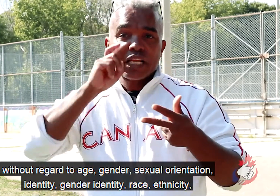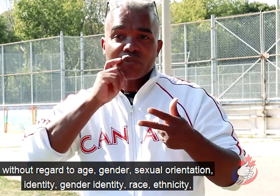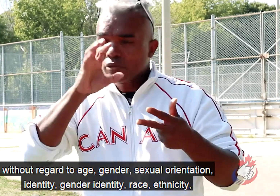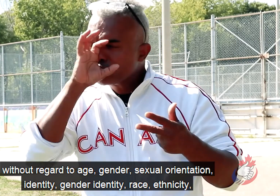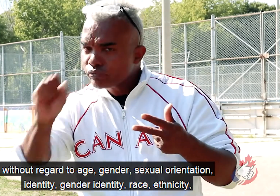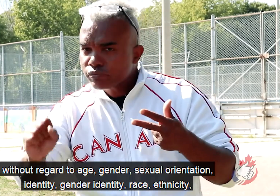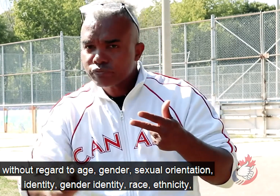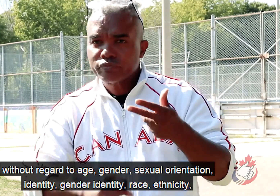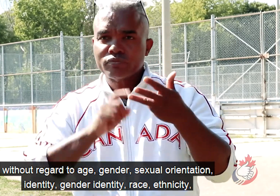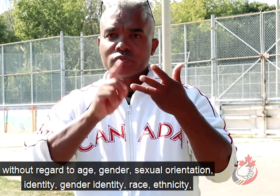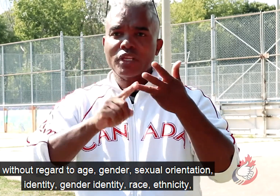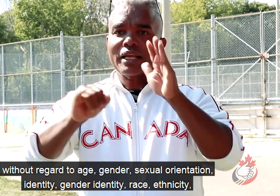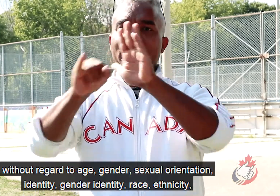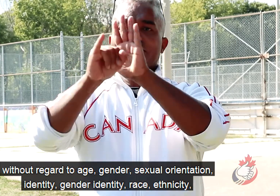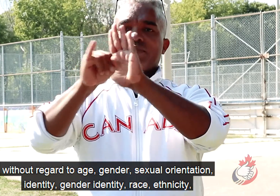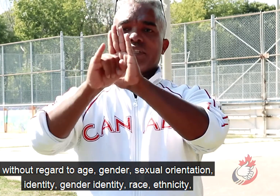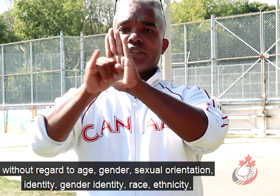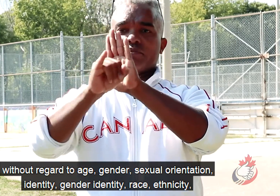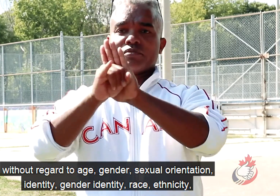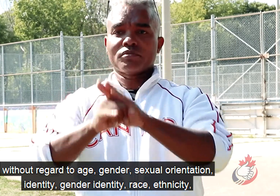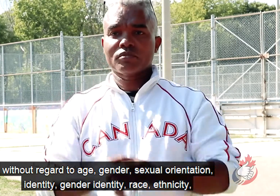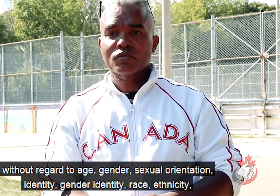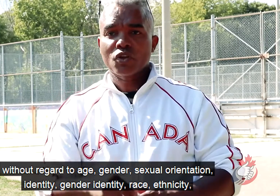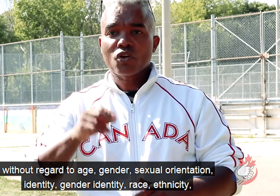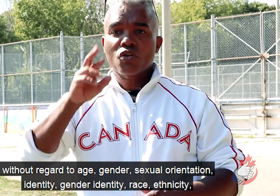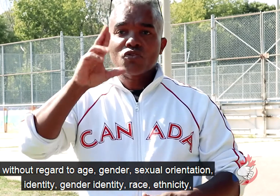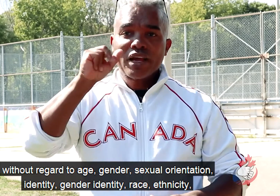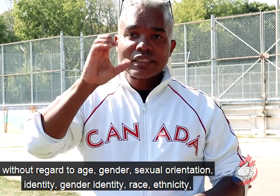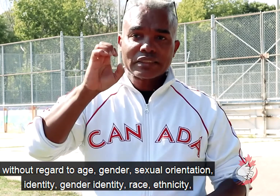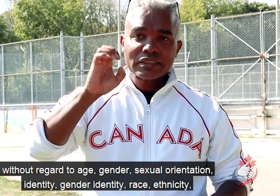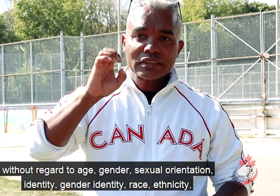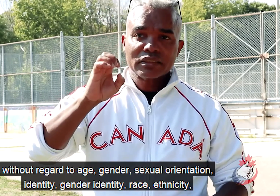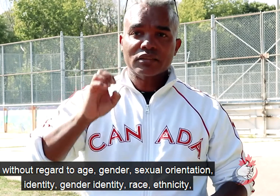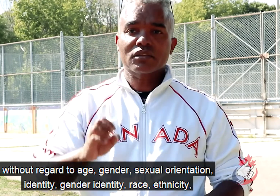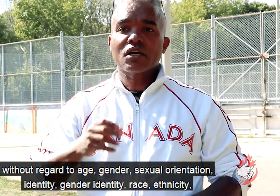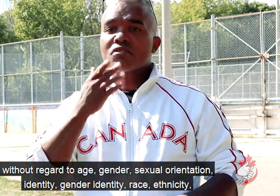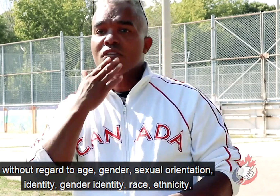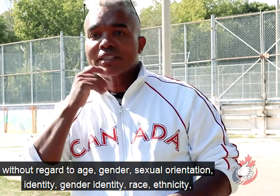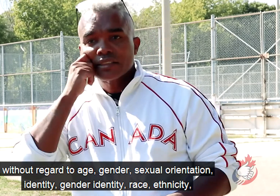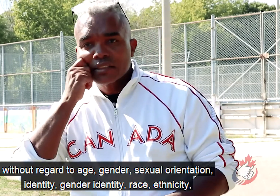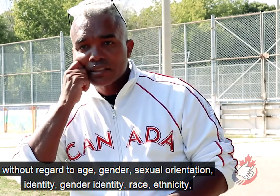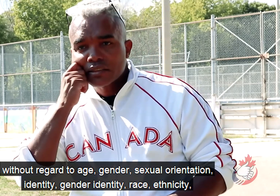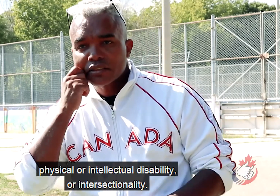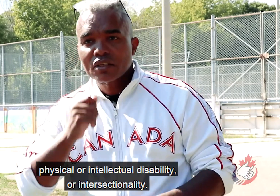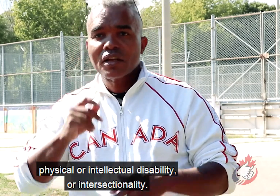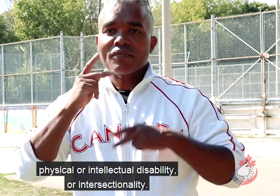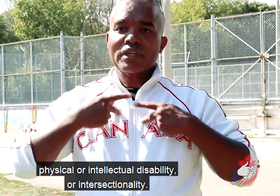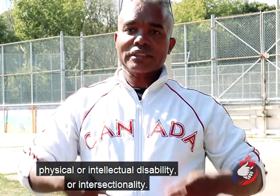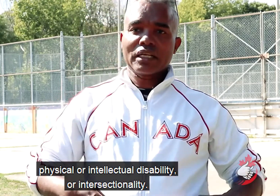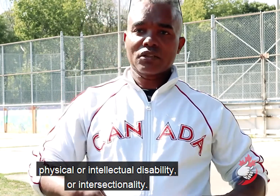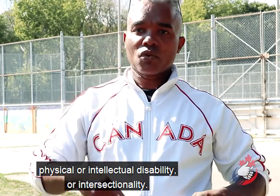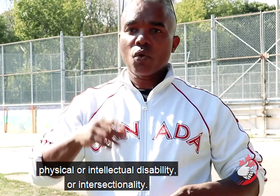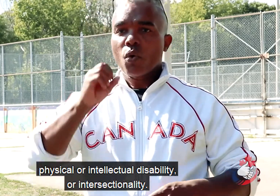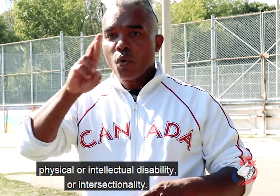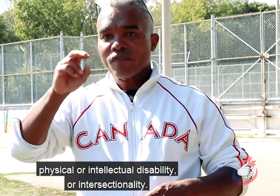sexual orientation, identity, gender identity, race, ethnicity, physical or intellectual disability,